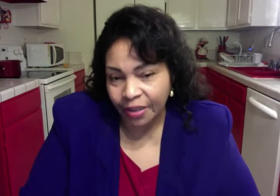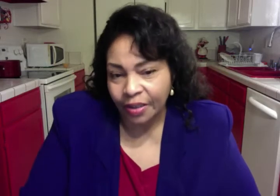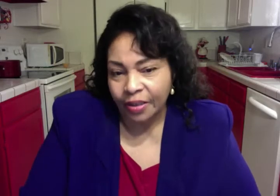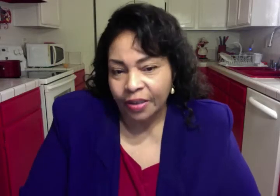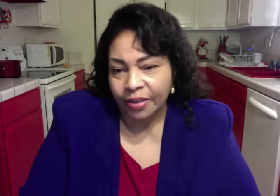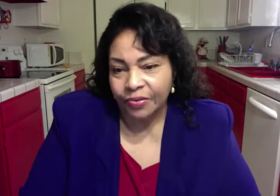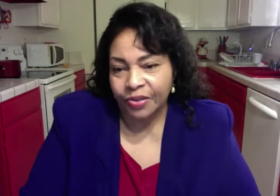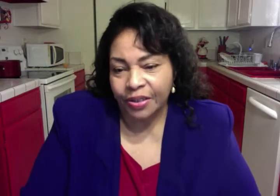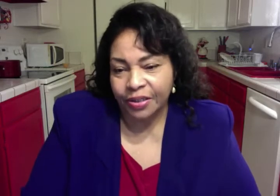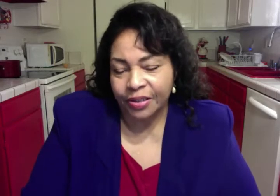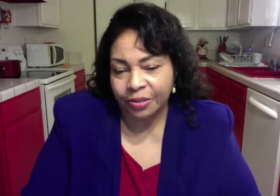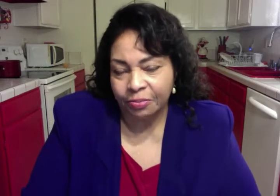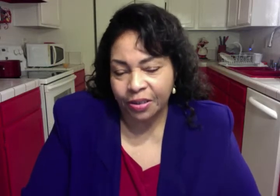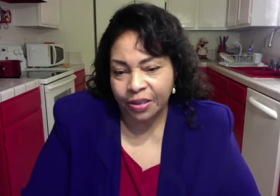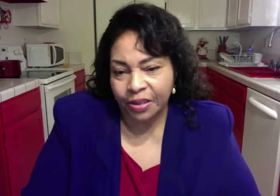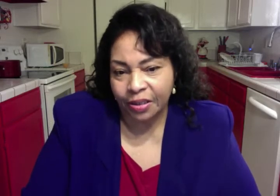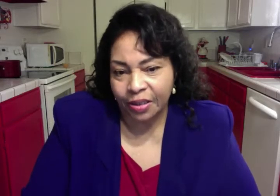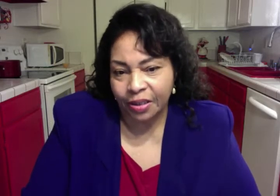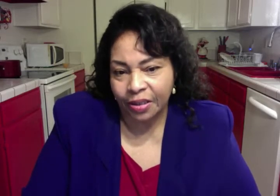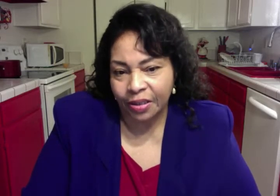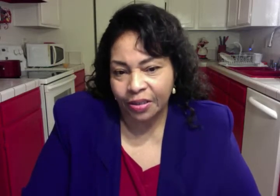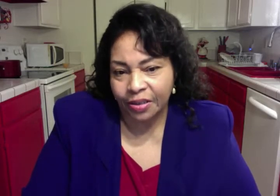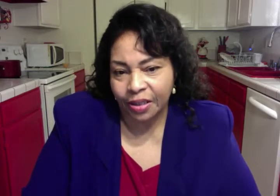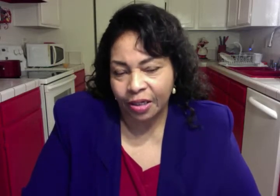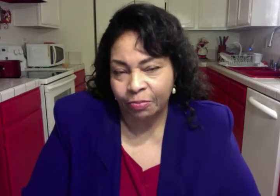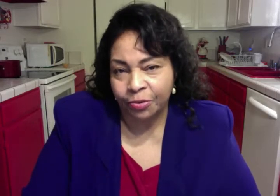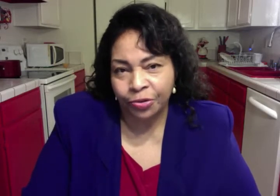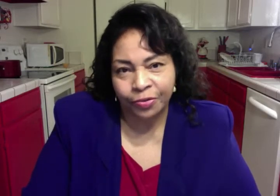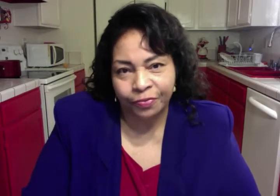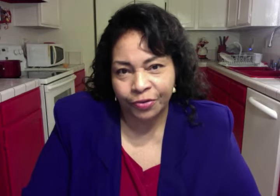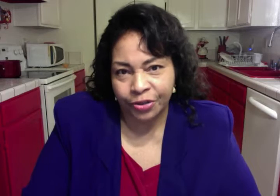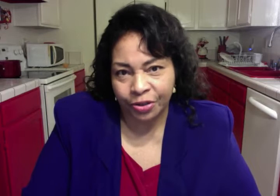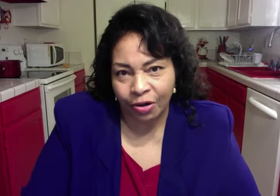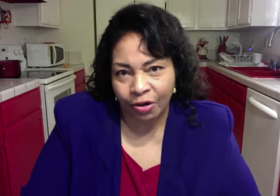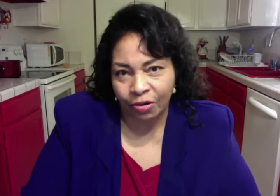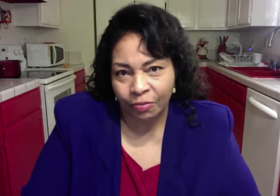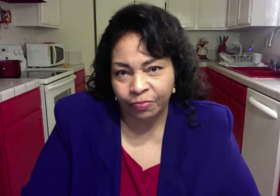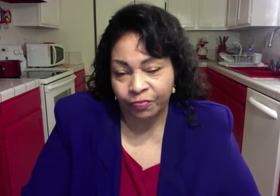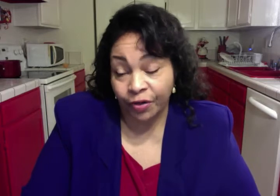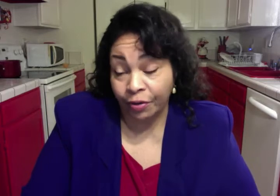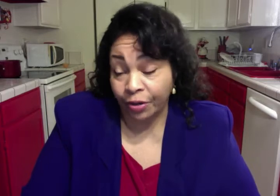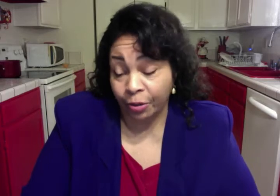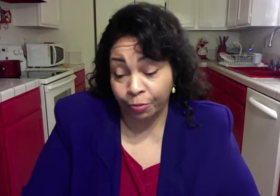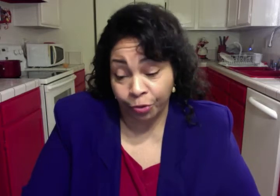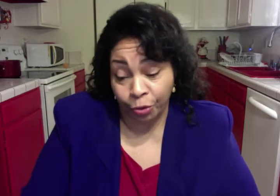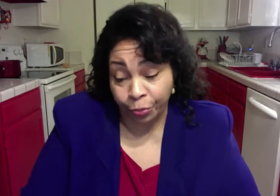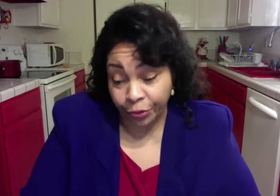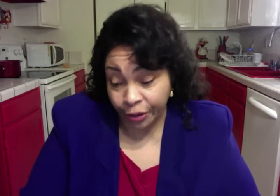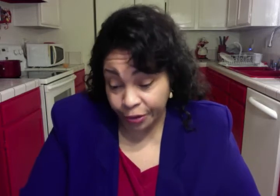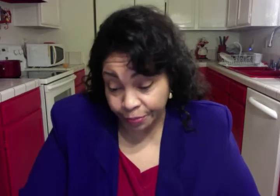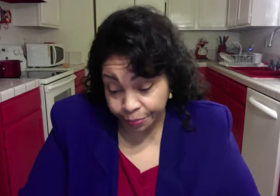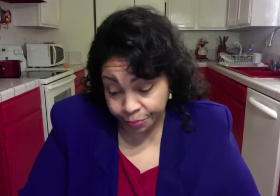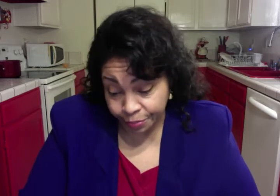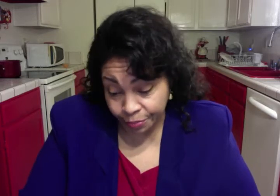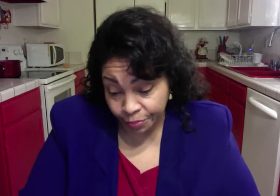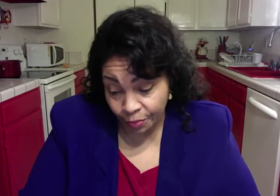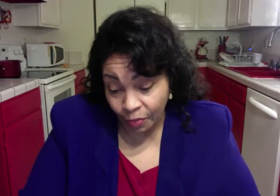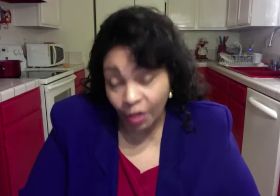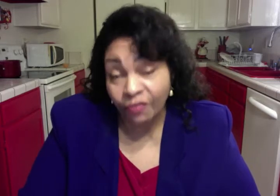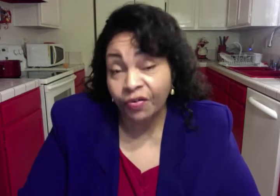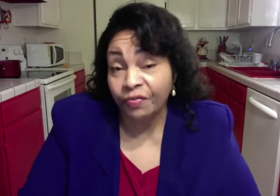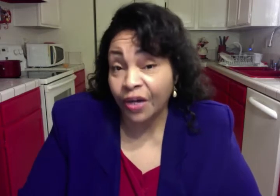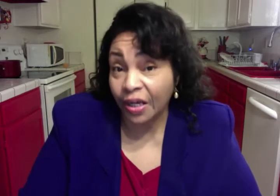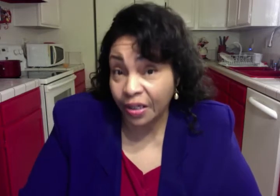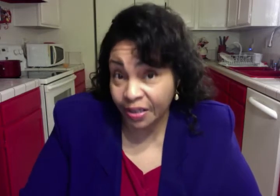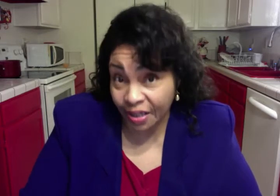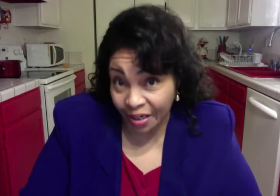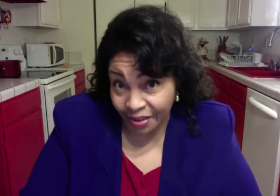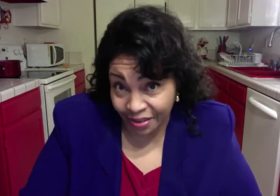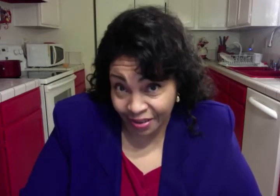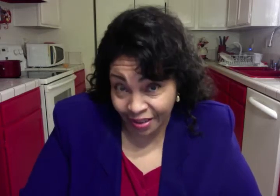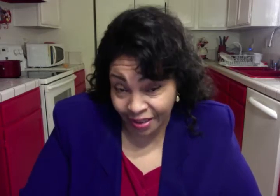This to me is a beautiful song, very appropriate for Valentine's Day,